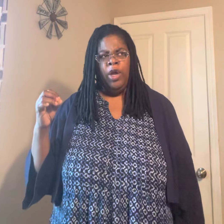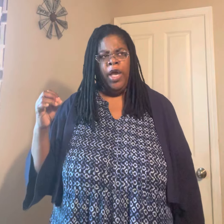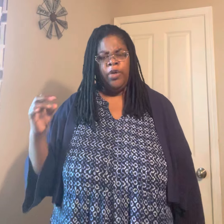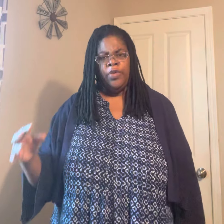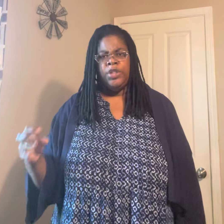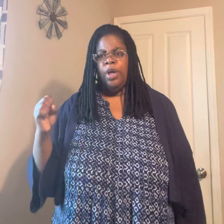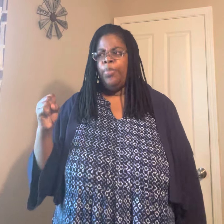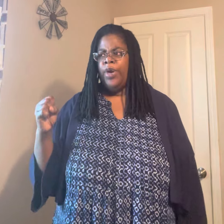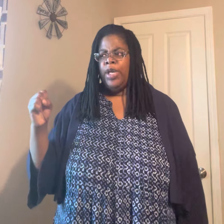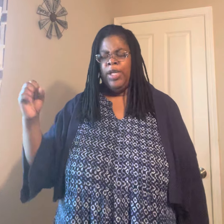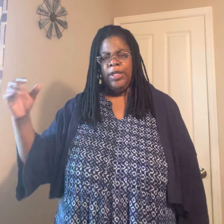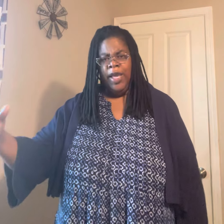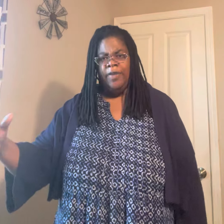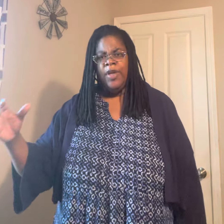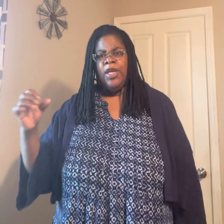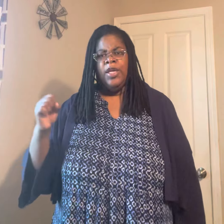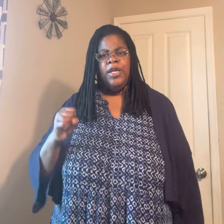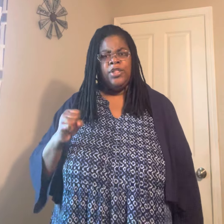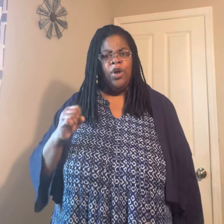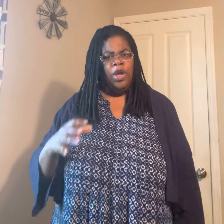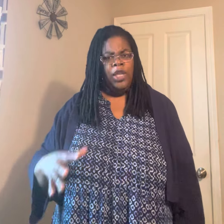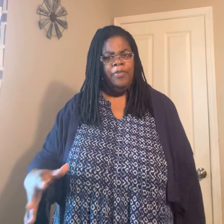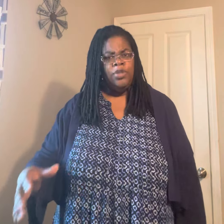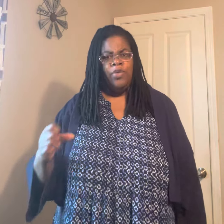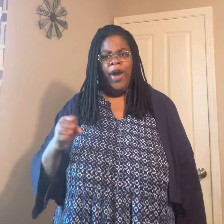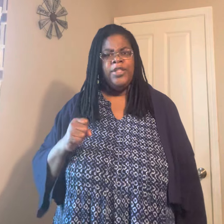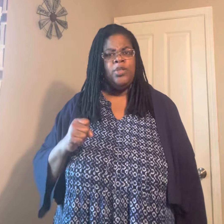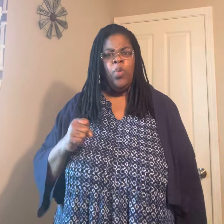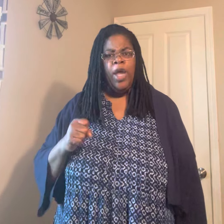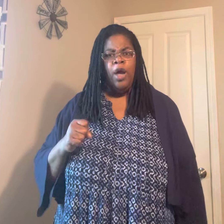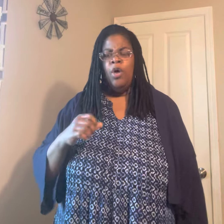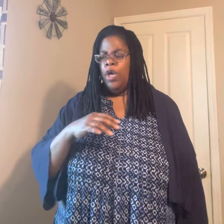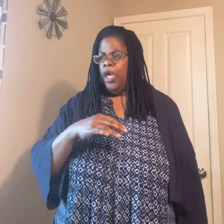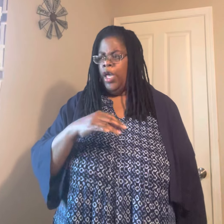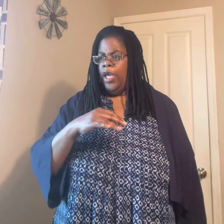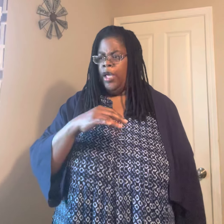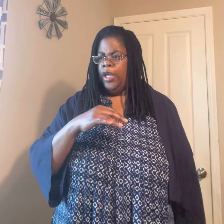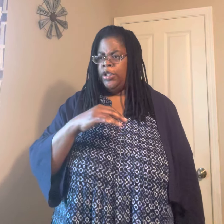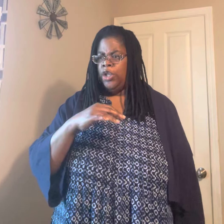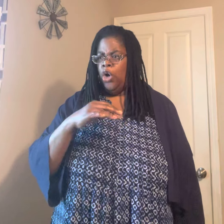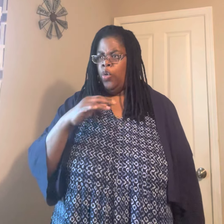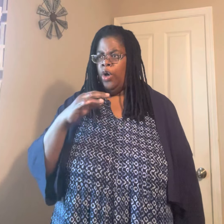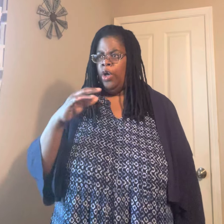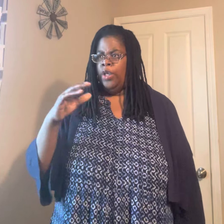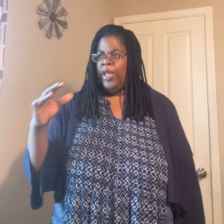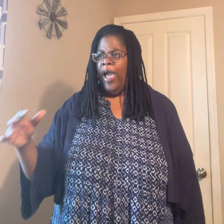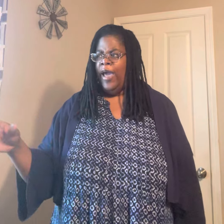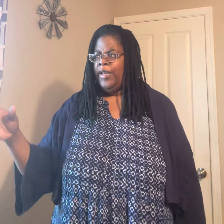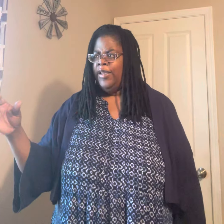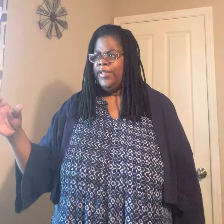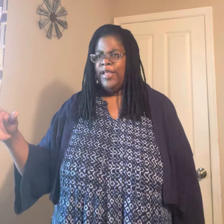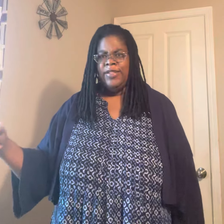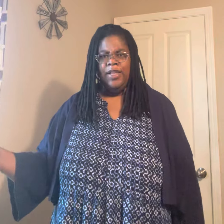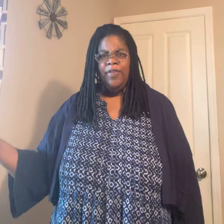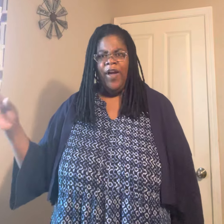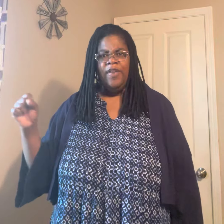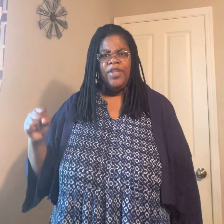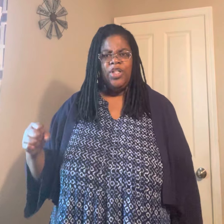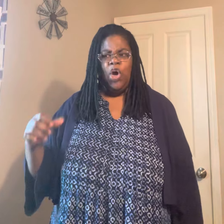had a Christian upbringing and gave his or her life to Christ as well. And, and, and so, uh, and died at, let's say, 75 years old.